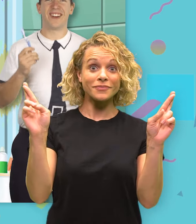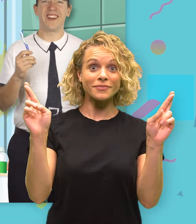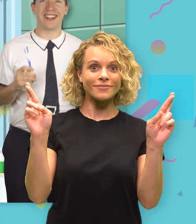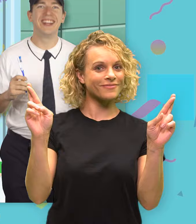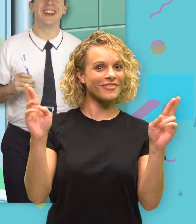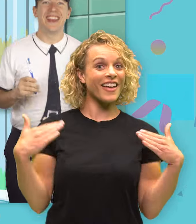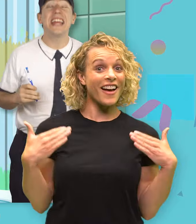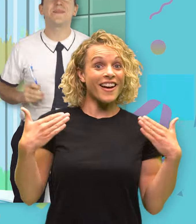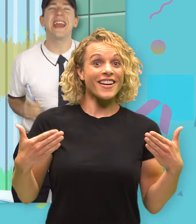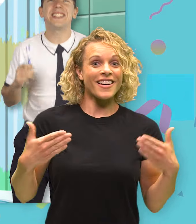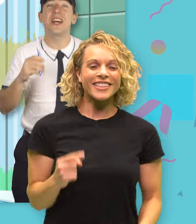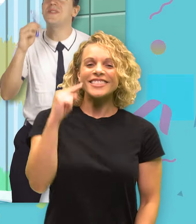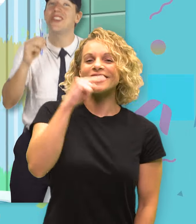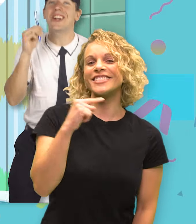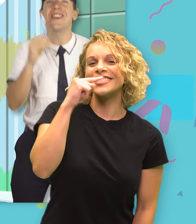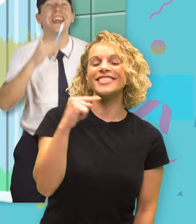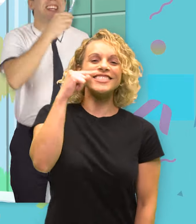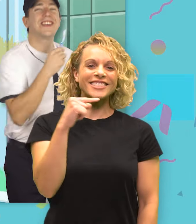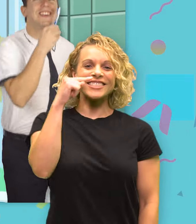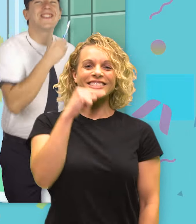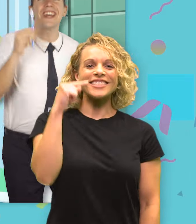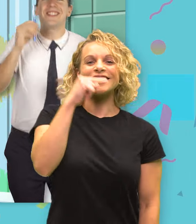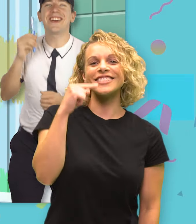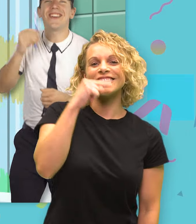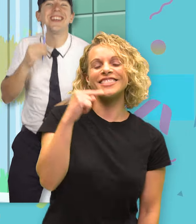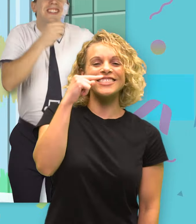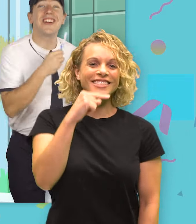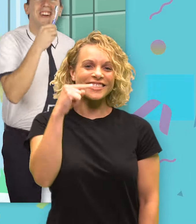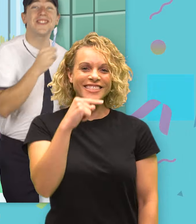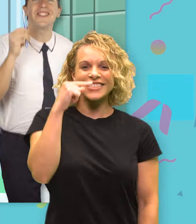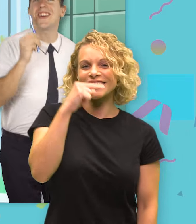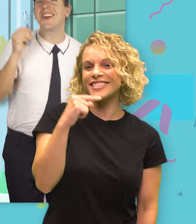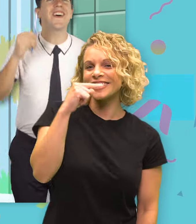Let's make some circles, circles, circles, circles, circles.